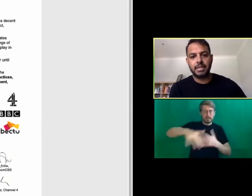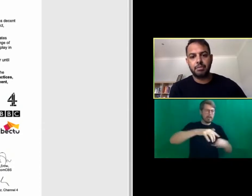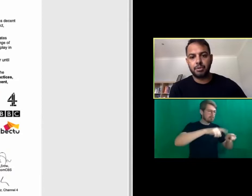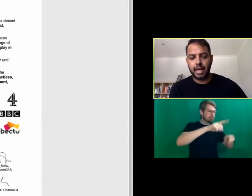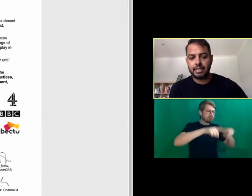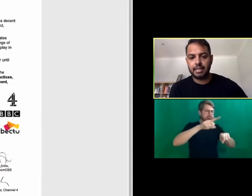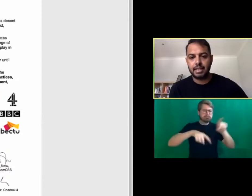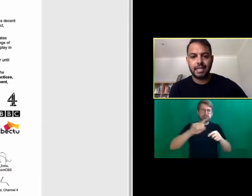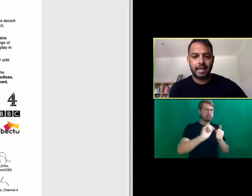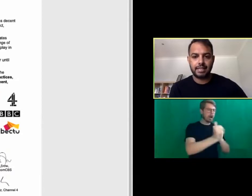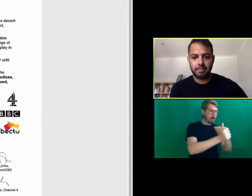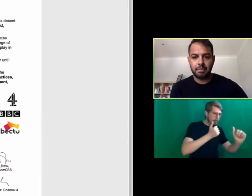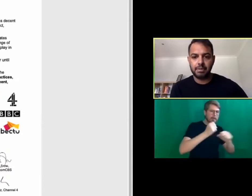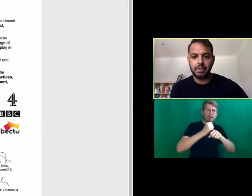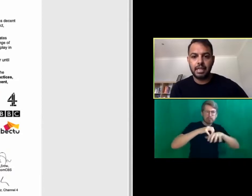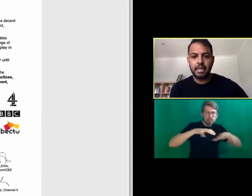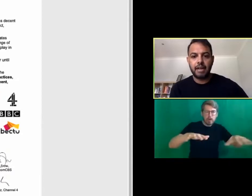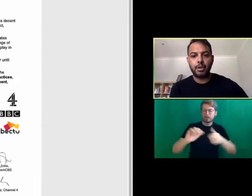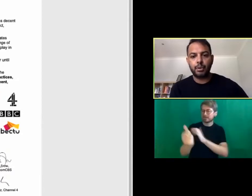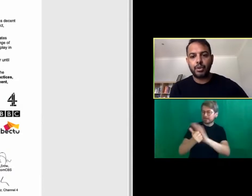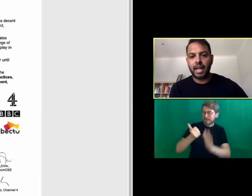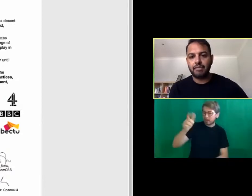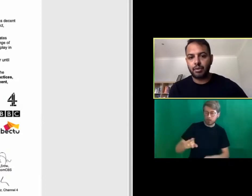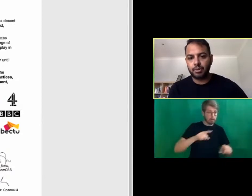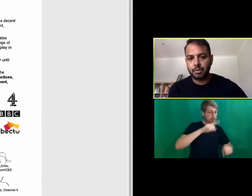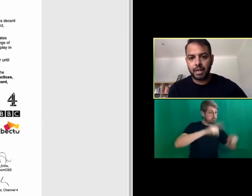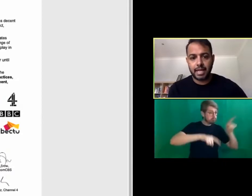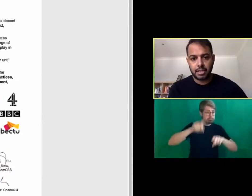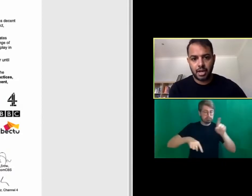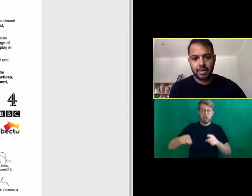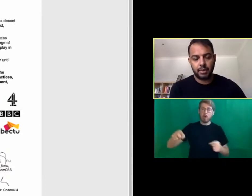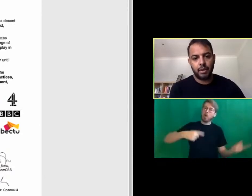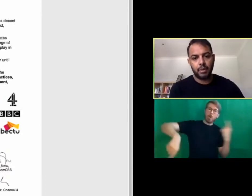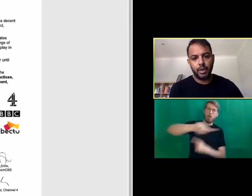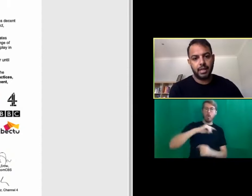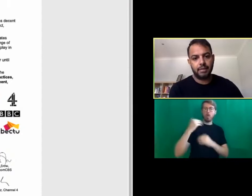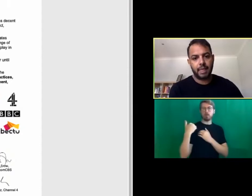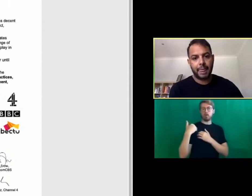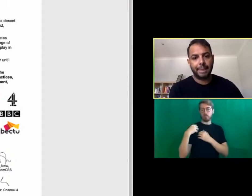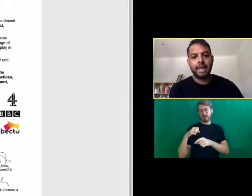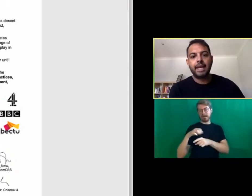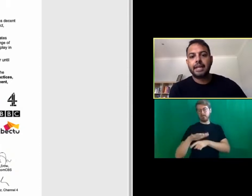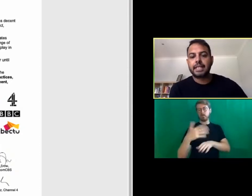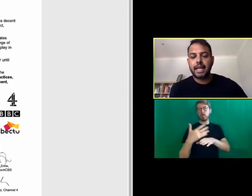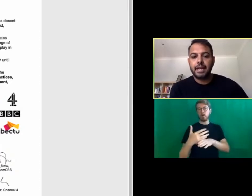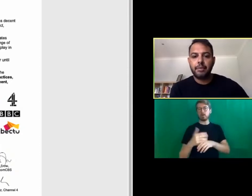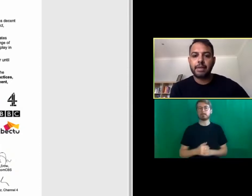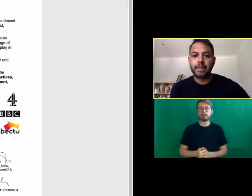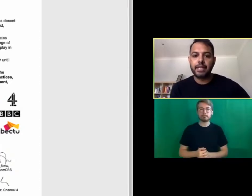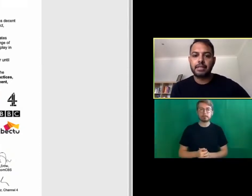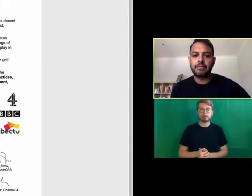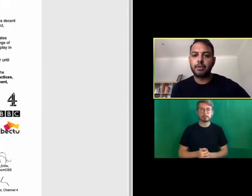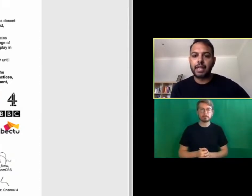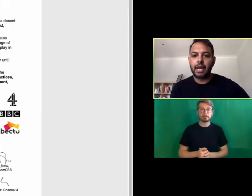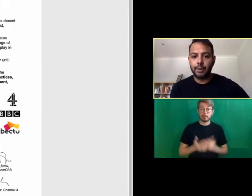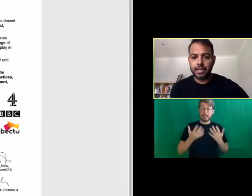companies, broadcasters and talented people and we all have a role to play in shaping the way we work. Today we